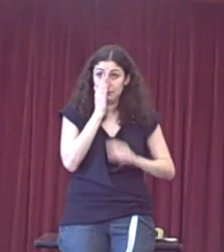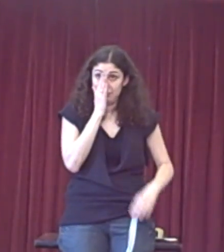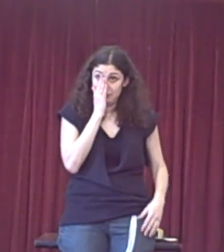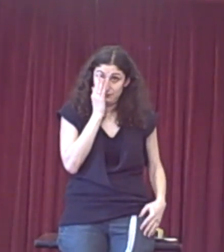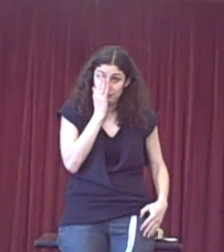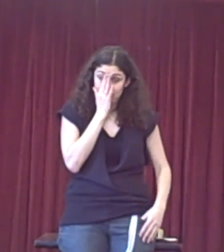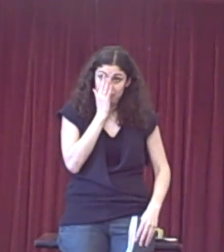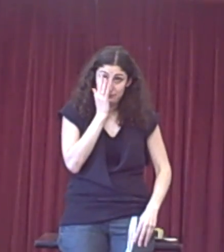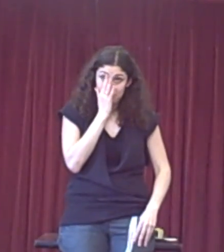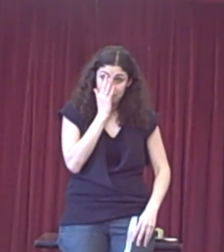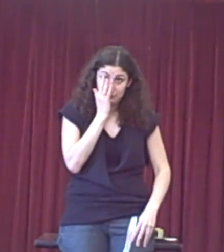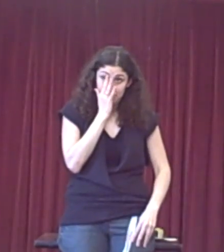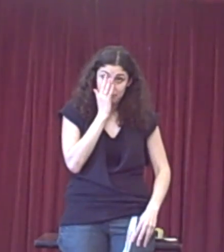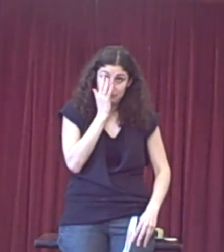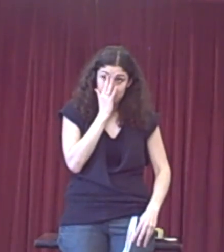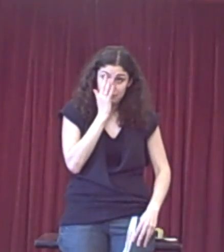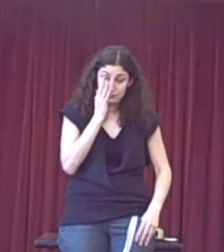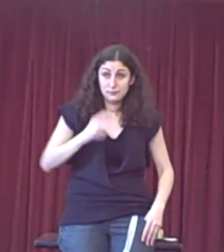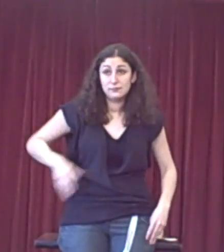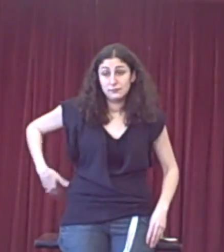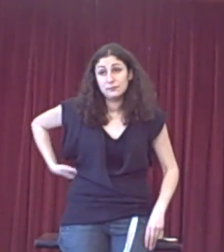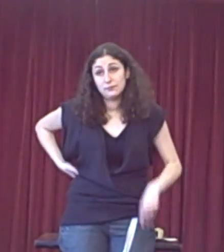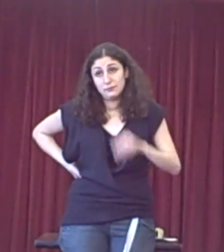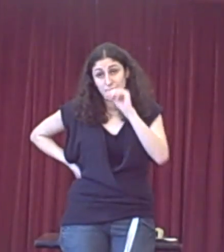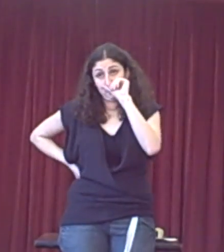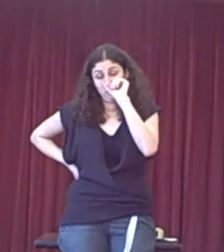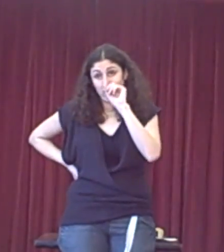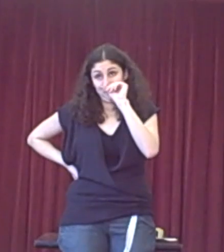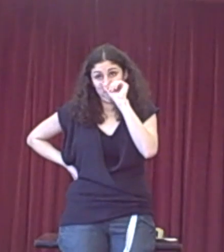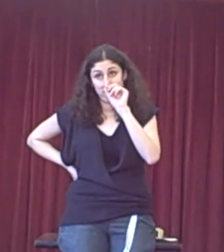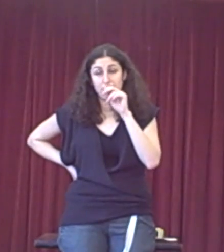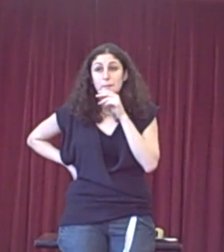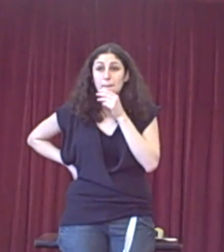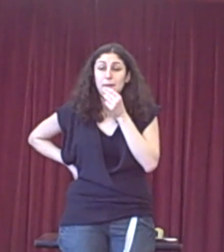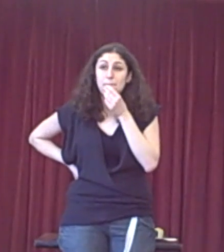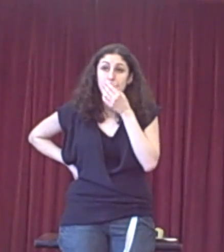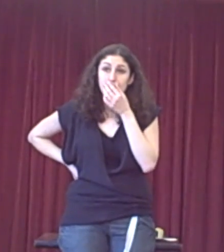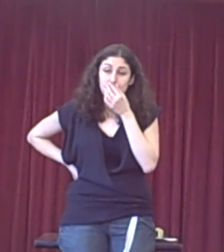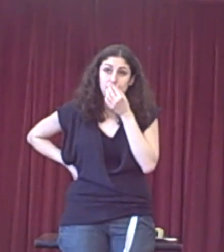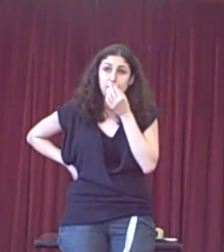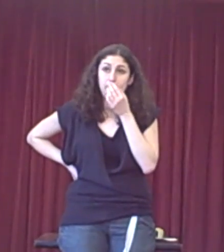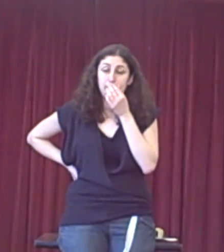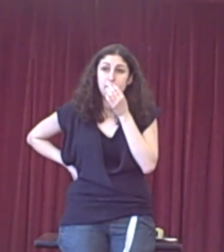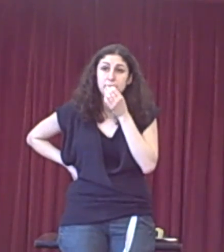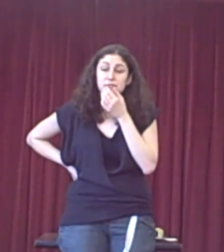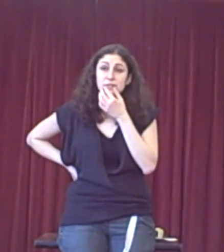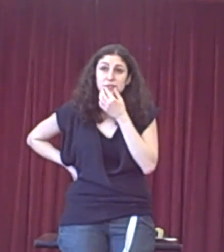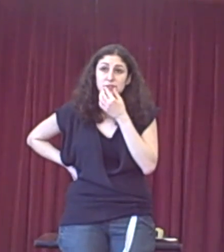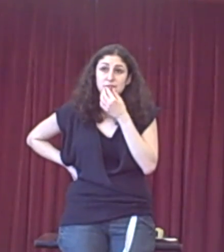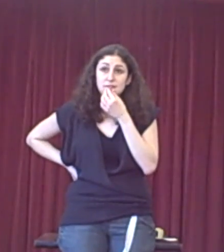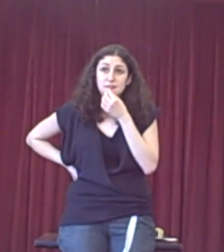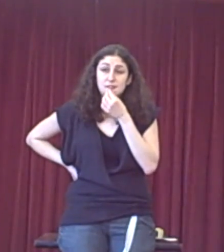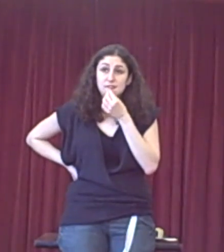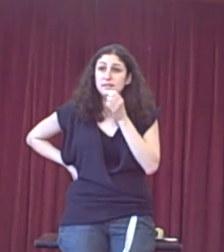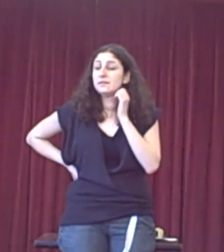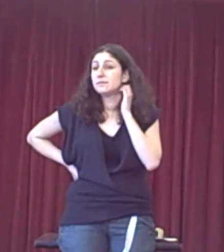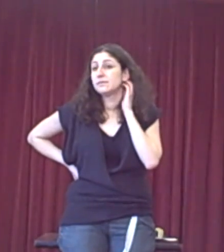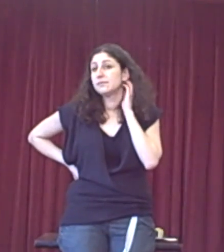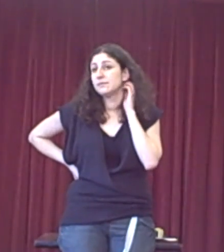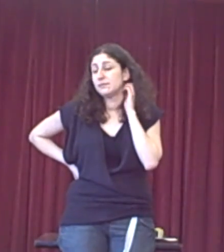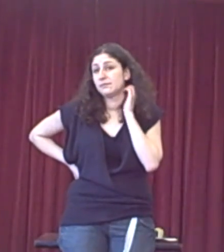in your condemnation of it? Not necessarily aggressive, but just unwavering in your condemnation of it? Or is it more effective to be like, this is actually a very smart